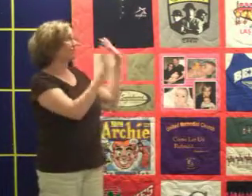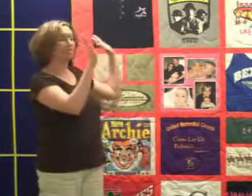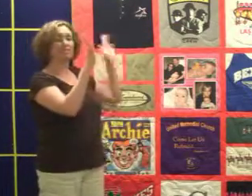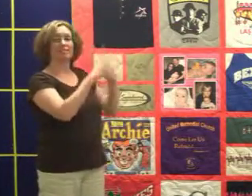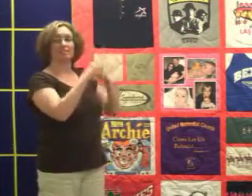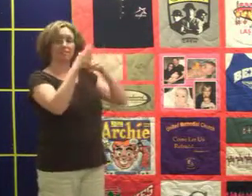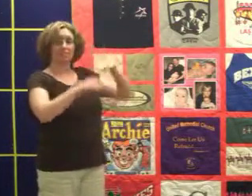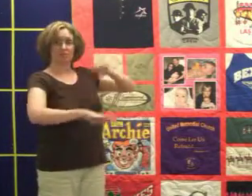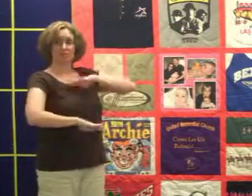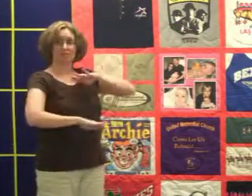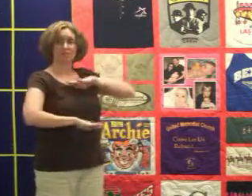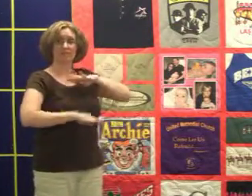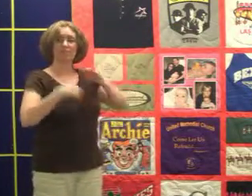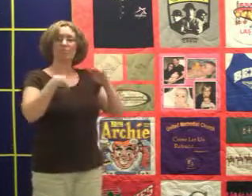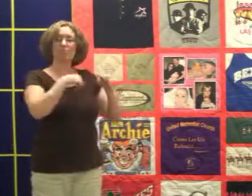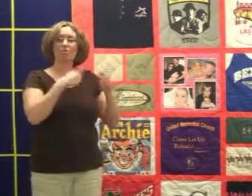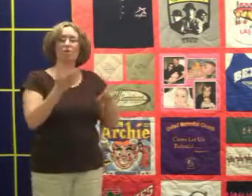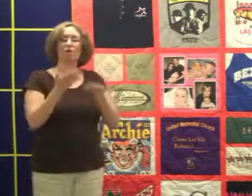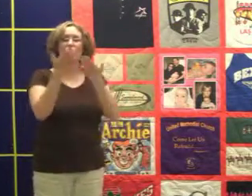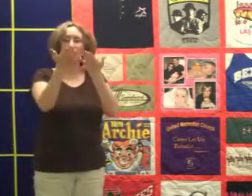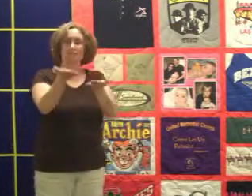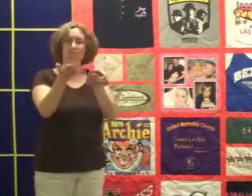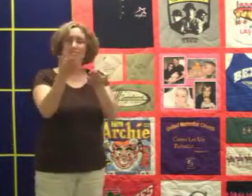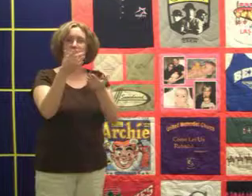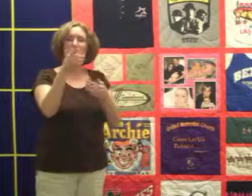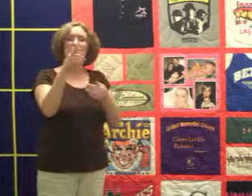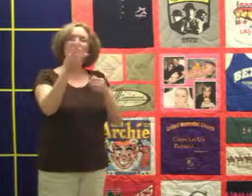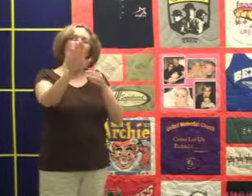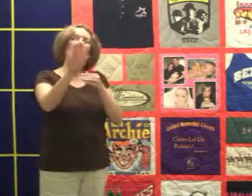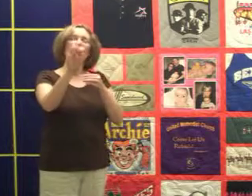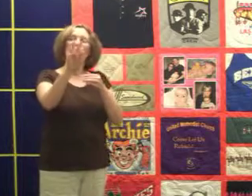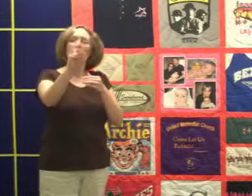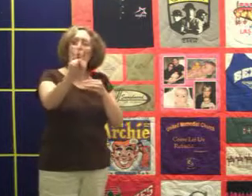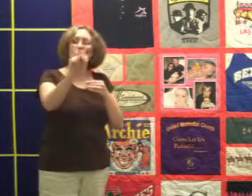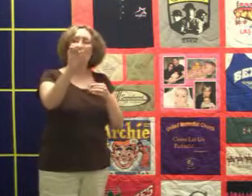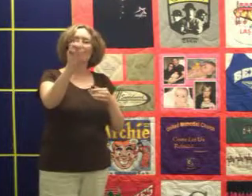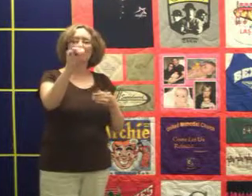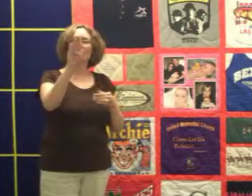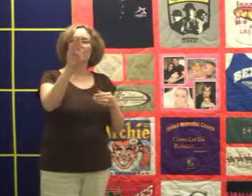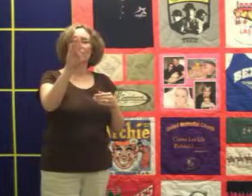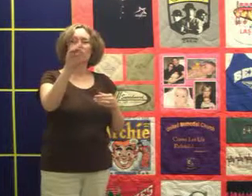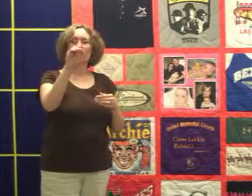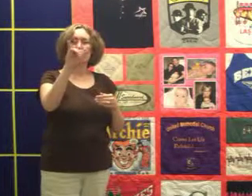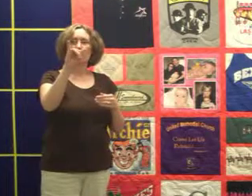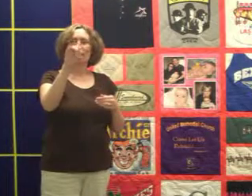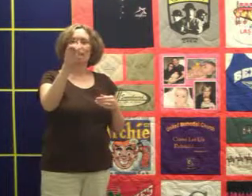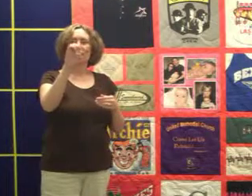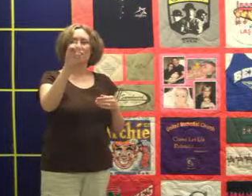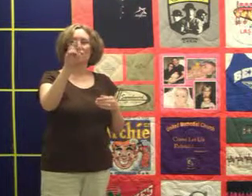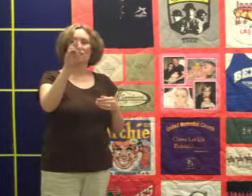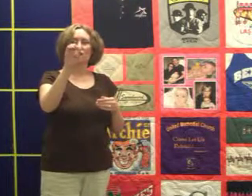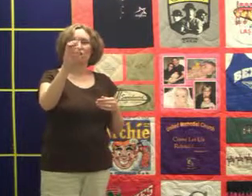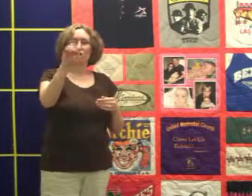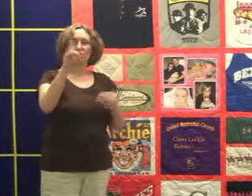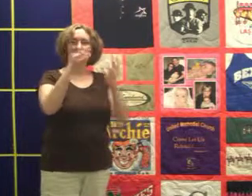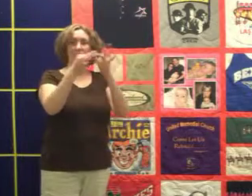To finish off your one-of-a-kind t-shirt quilt, we also offer your very own embroidered message